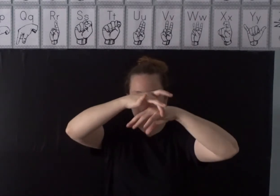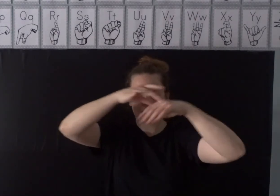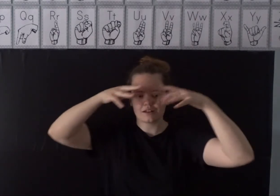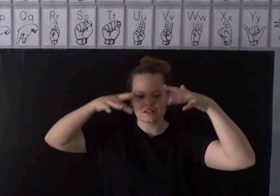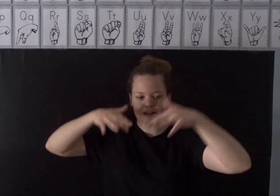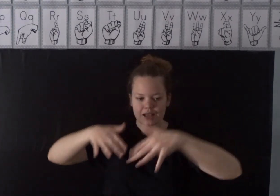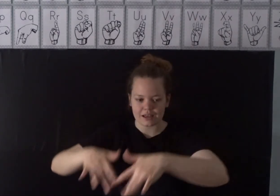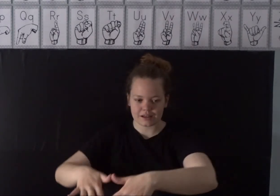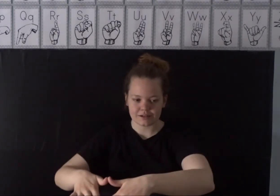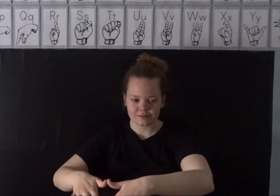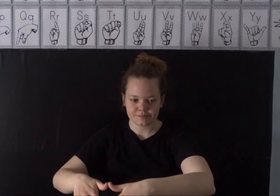Landslide.